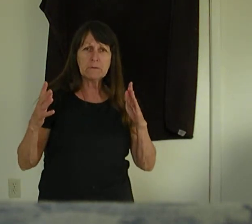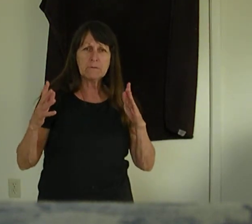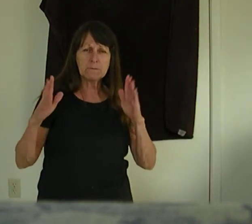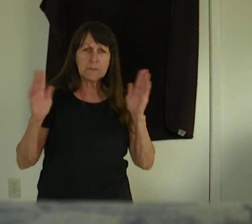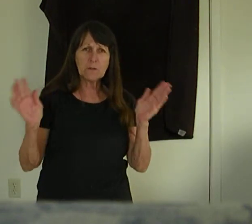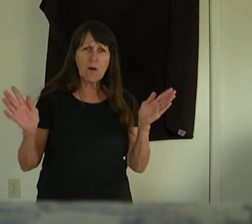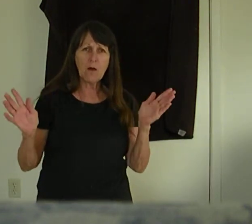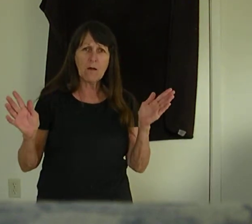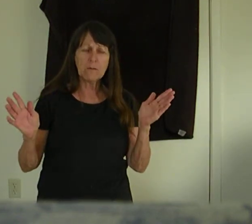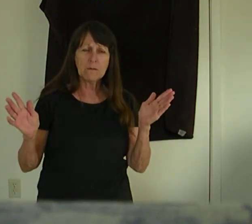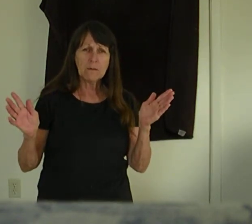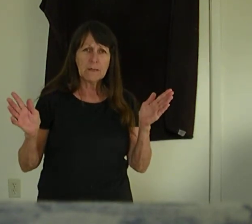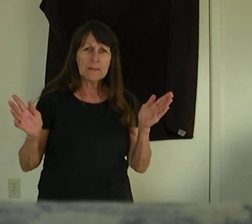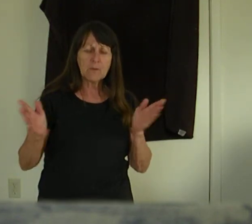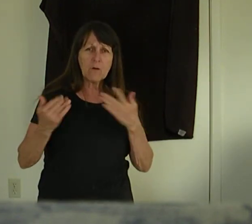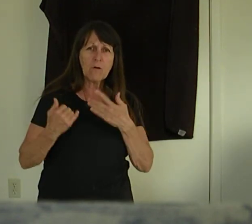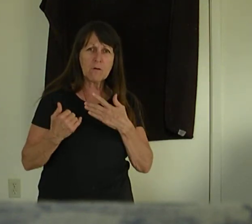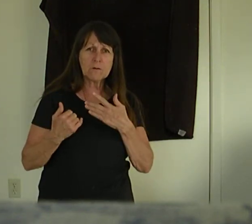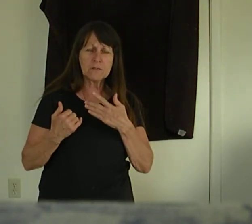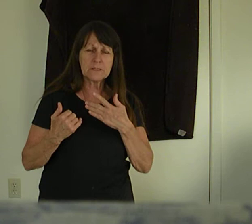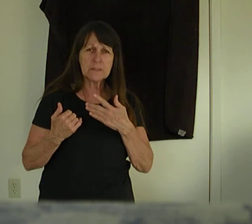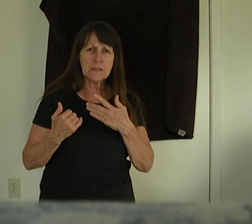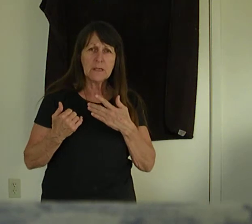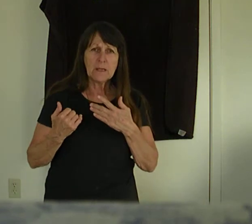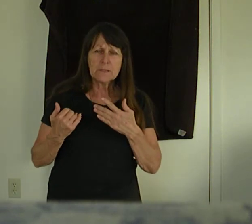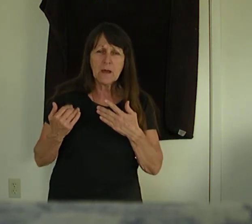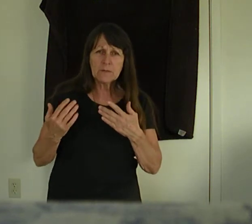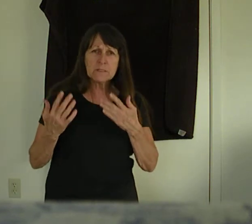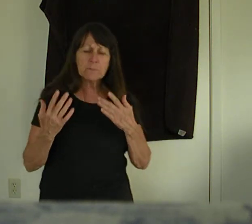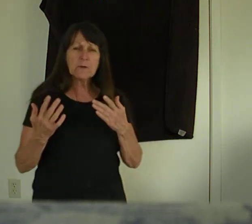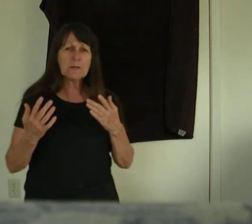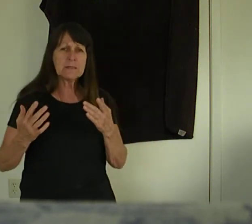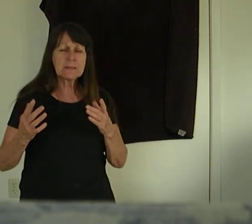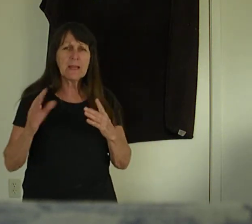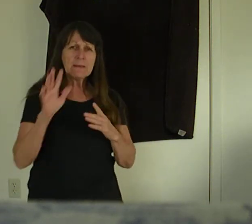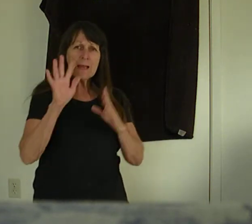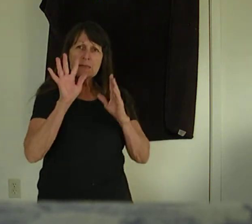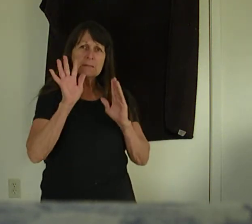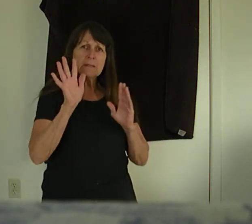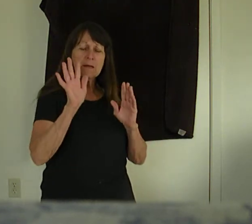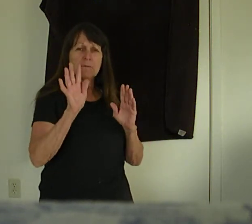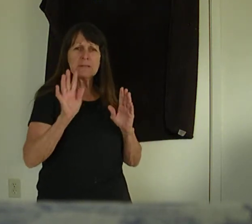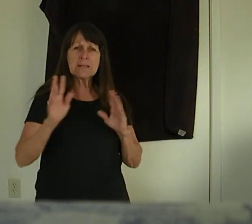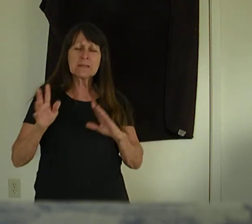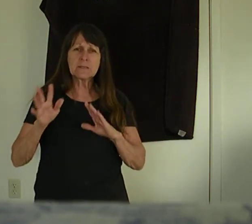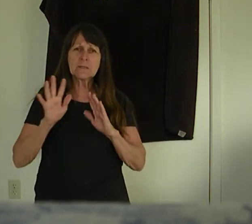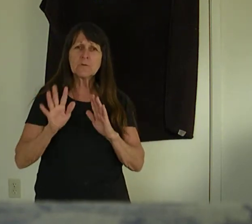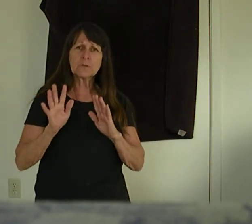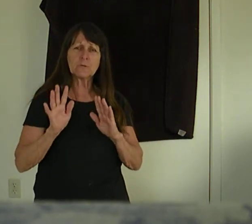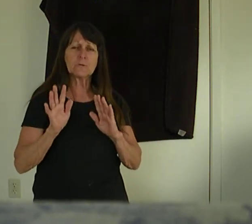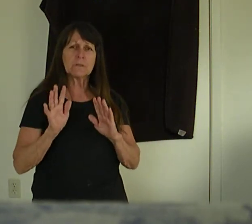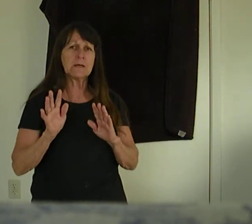law in our hearts. The Holy Spirit is kind of like a glove. It's like a surgical glove.